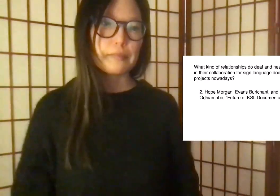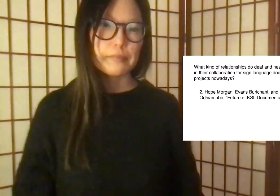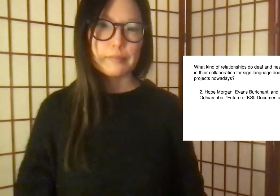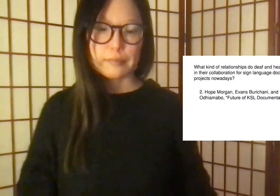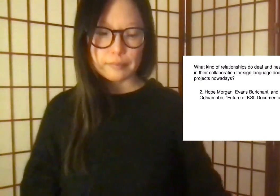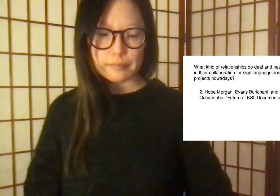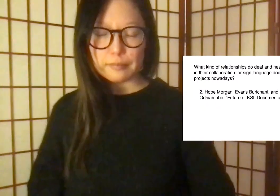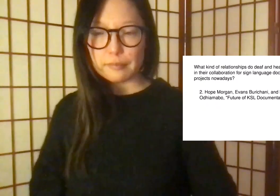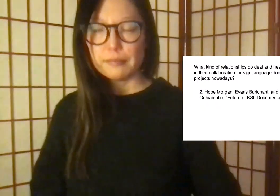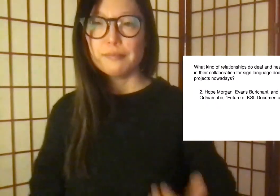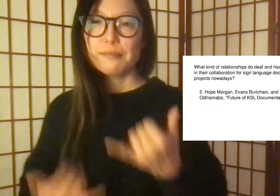the local community.